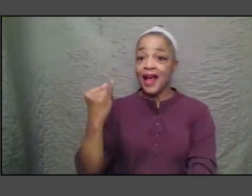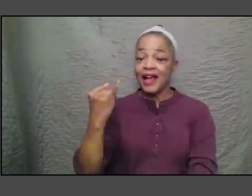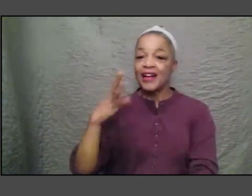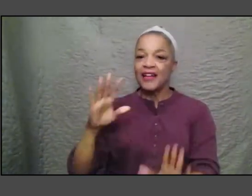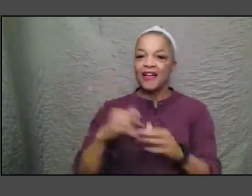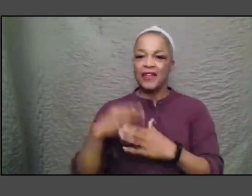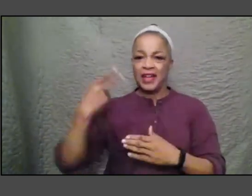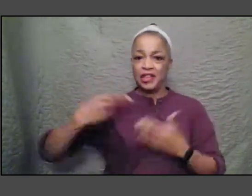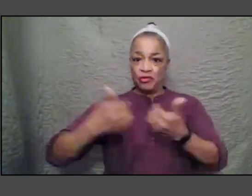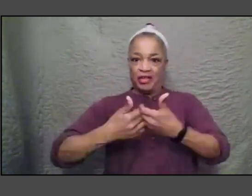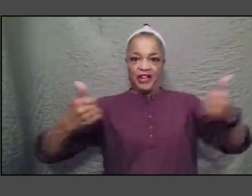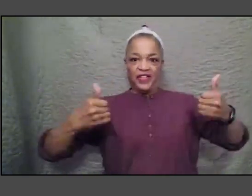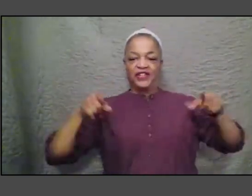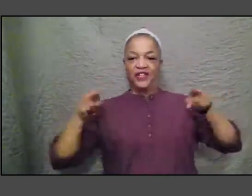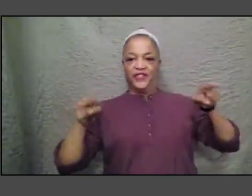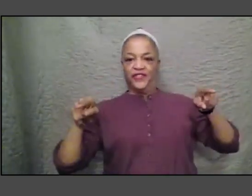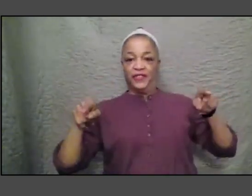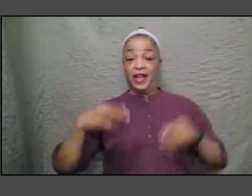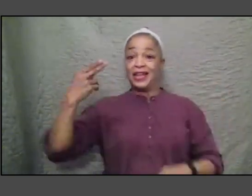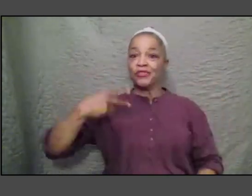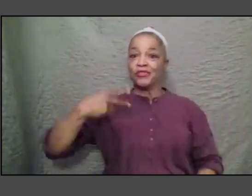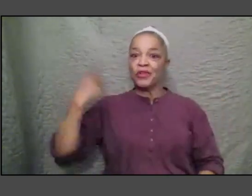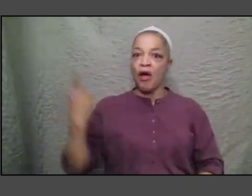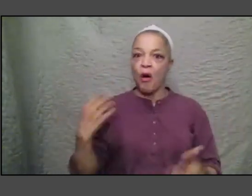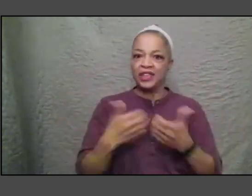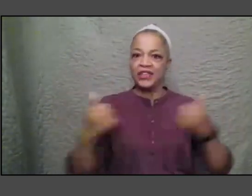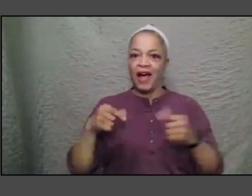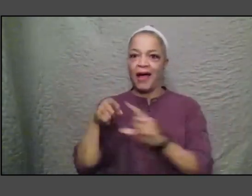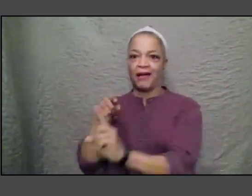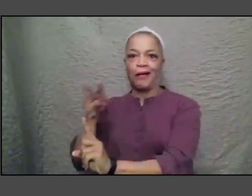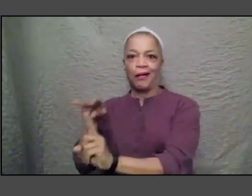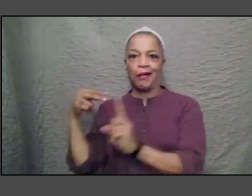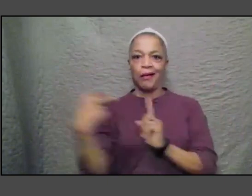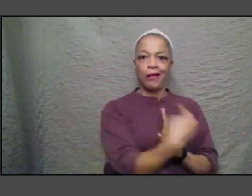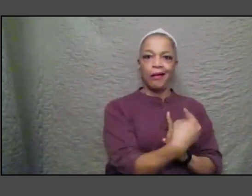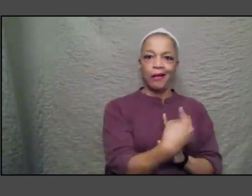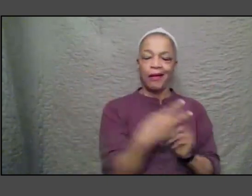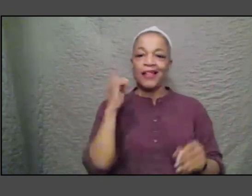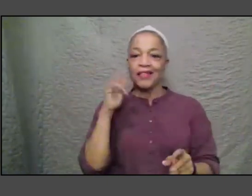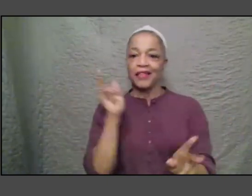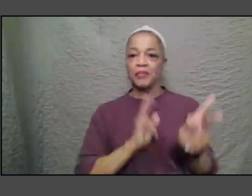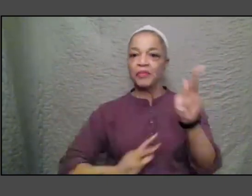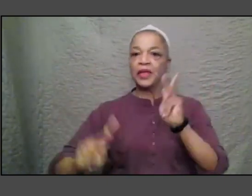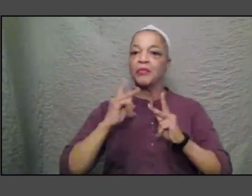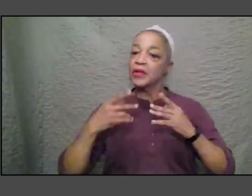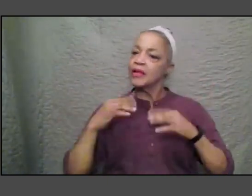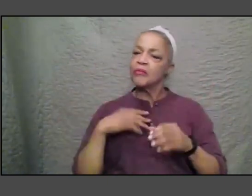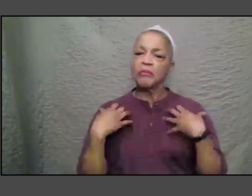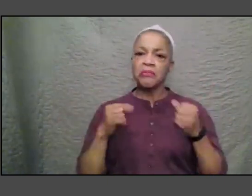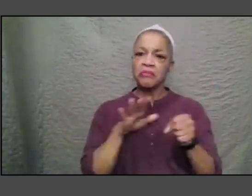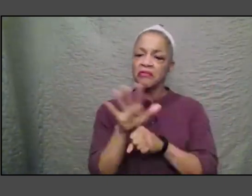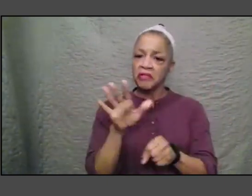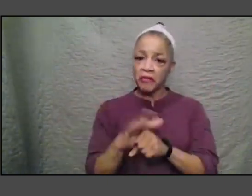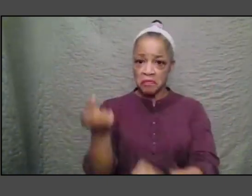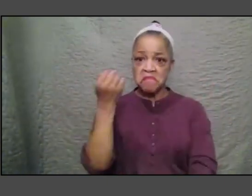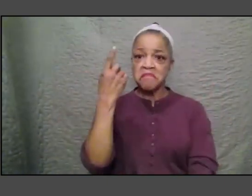history is always divisive um and I just think people are brave enough to understand that complexity um let's give them some credit